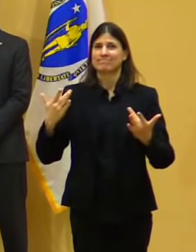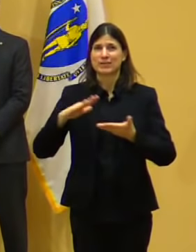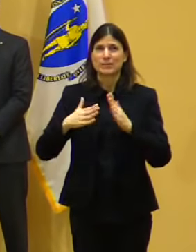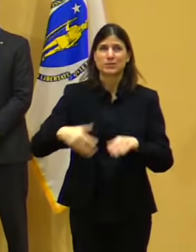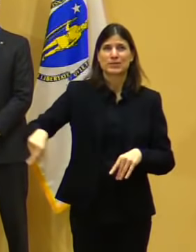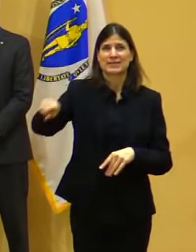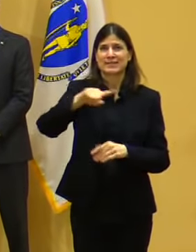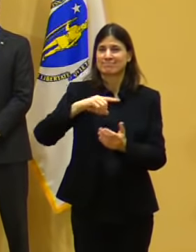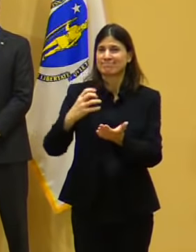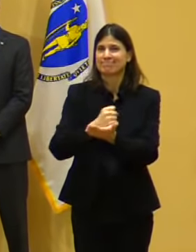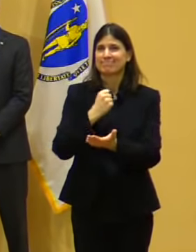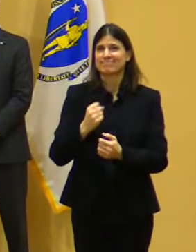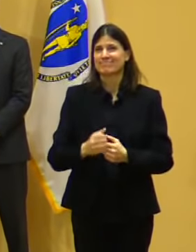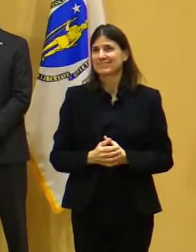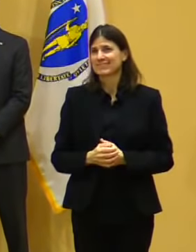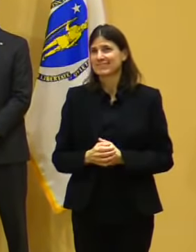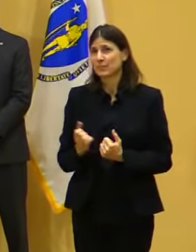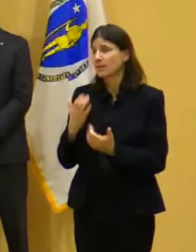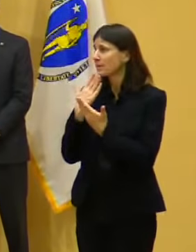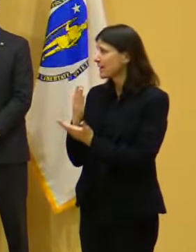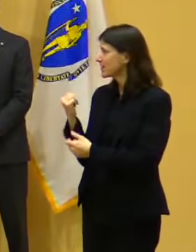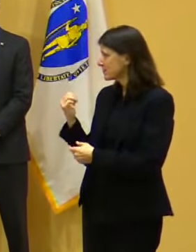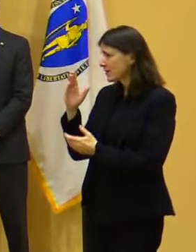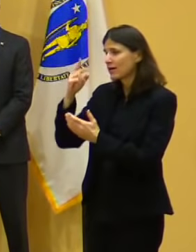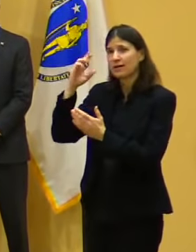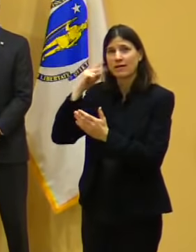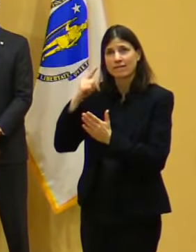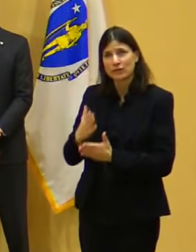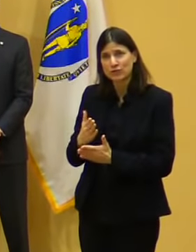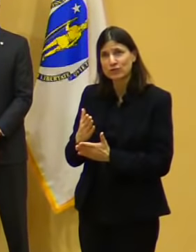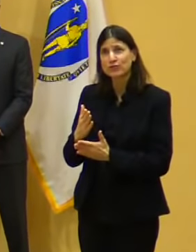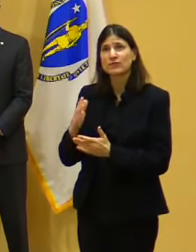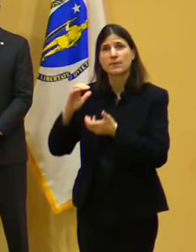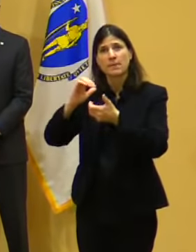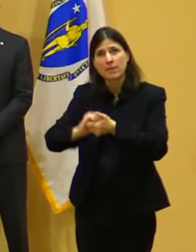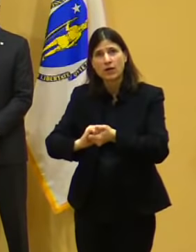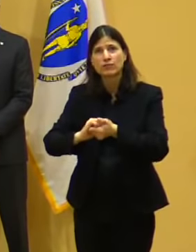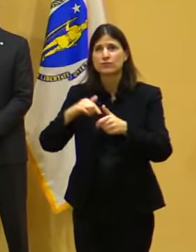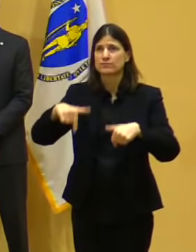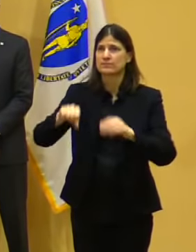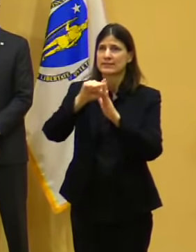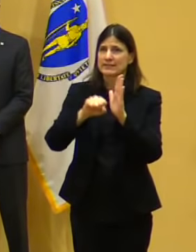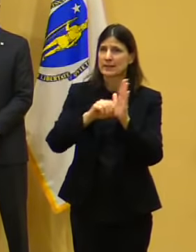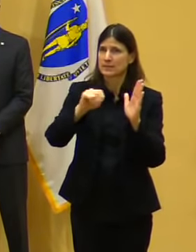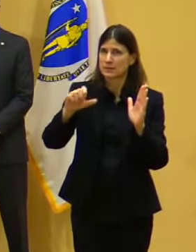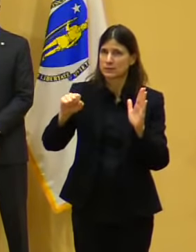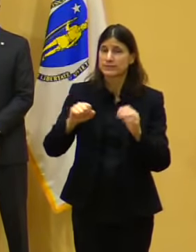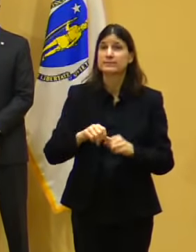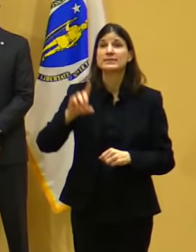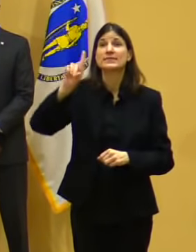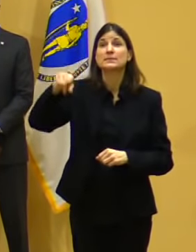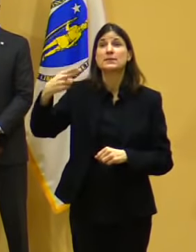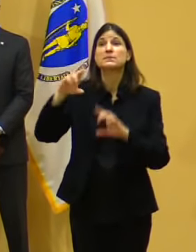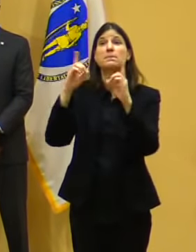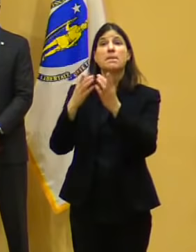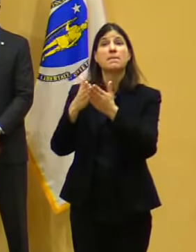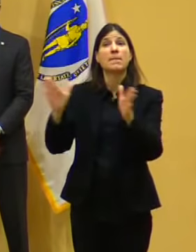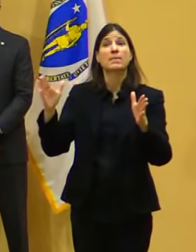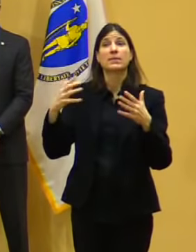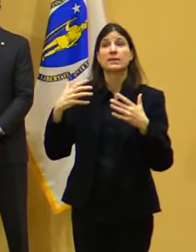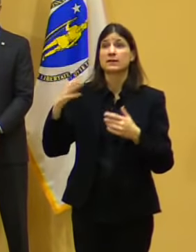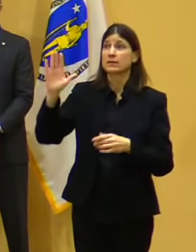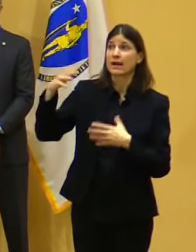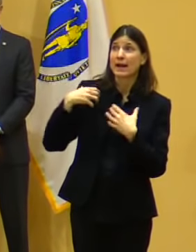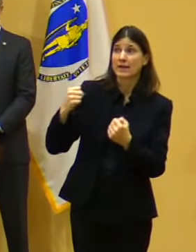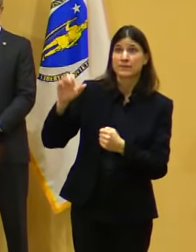thank the governor for his partnership, the Department of Public Health and Transportation, and